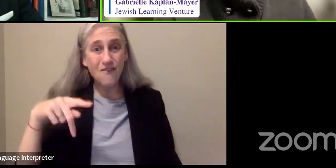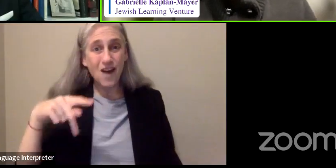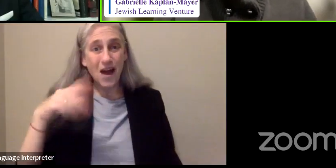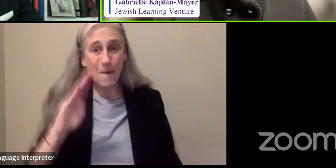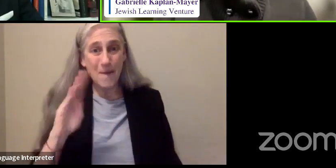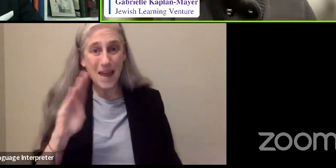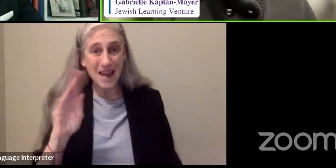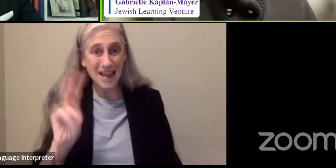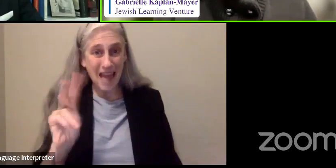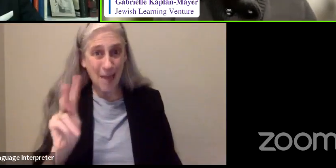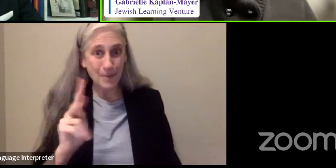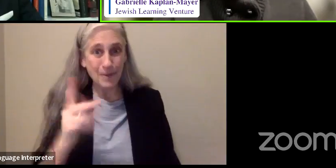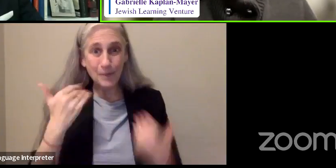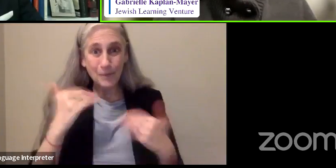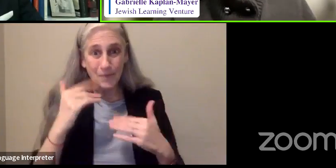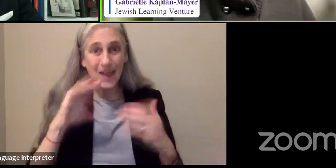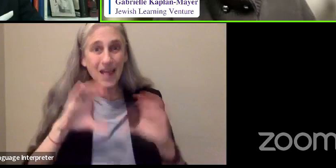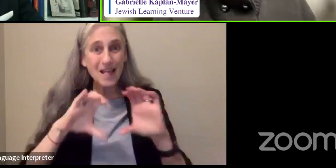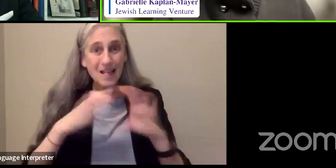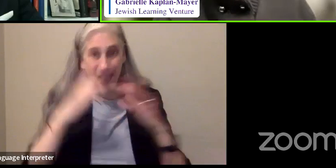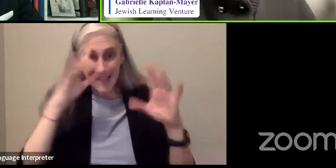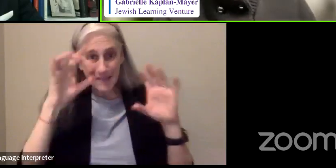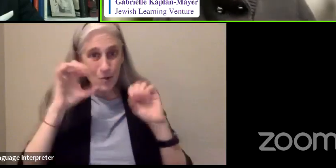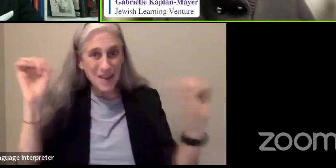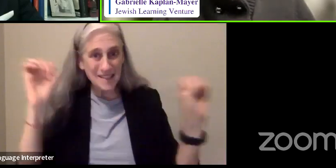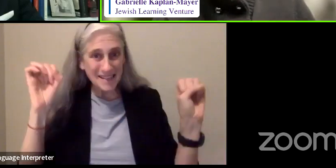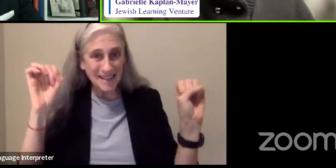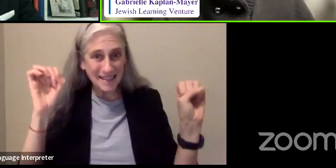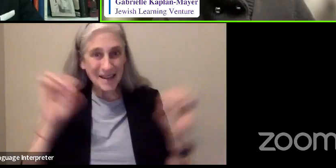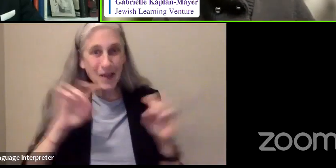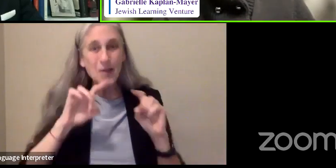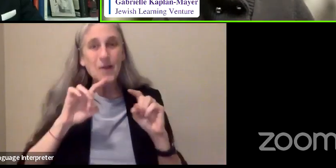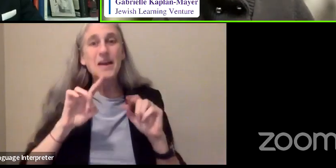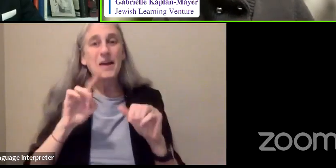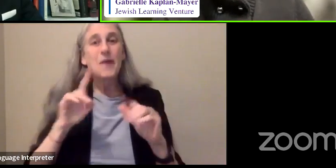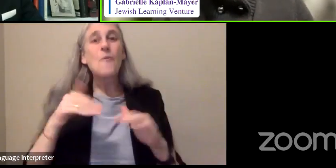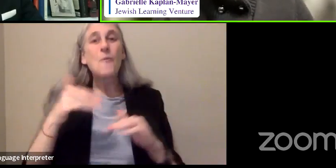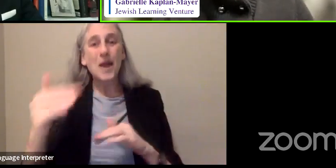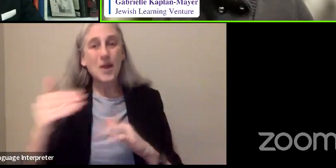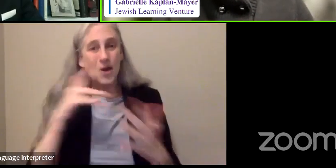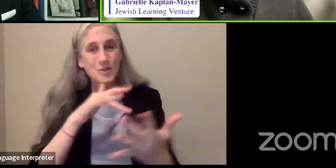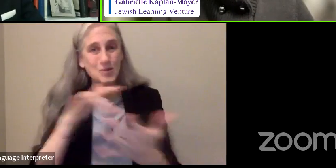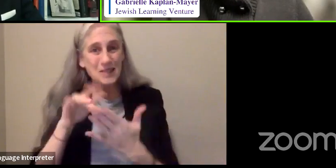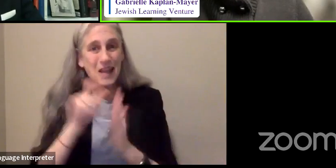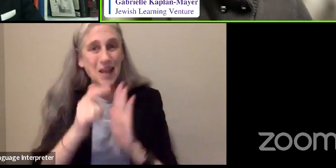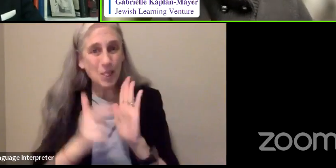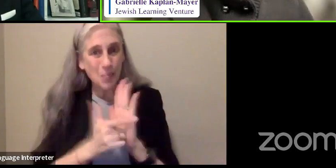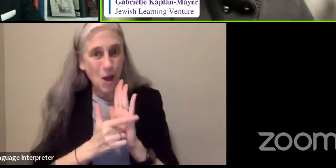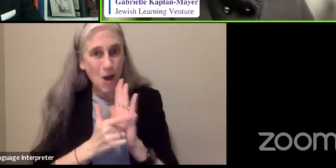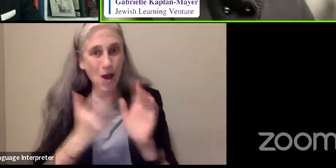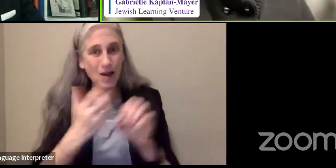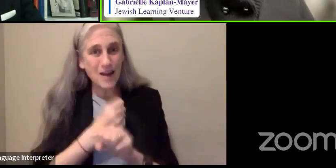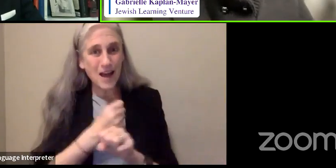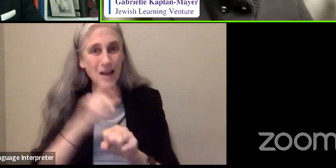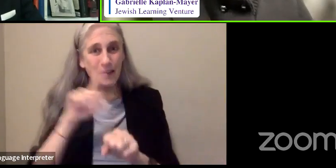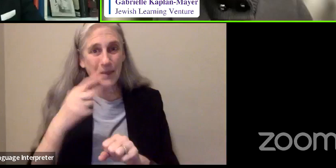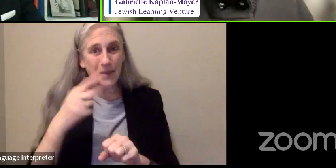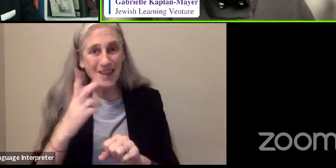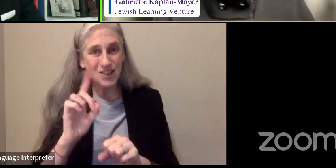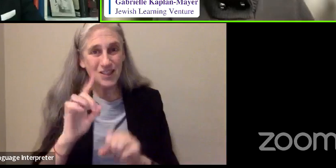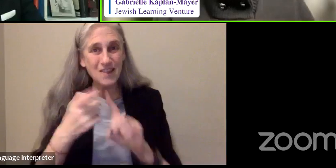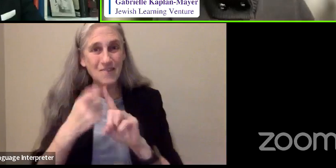Columbia class president. You went on to study law and you received a PhD from Harvard,